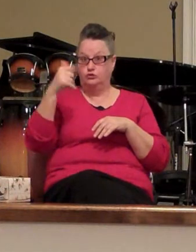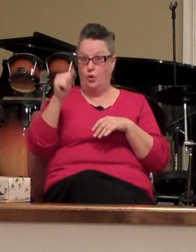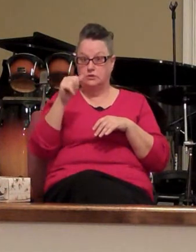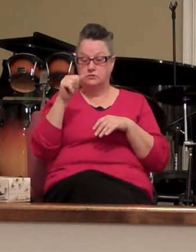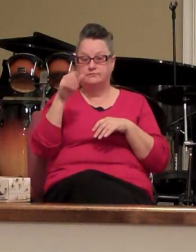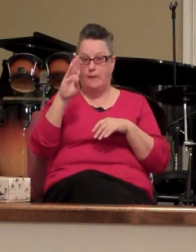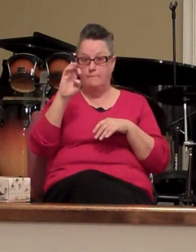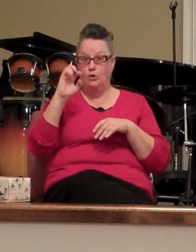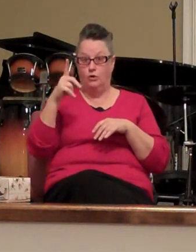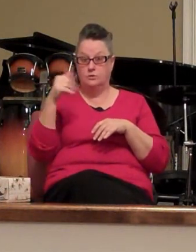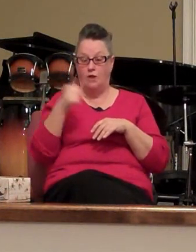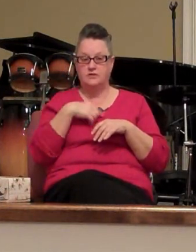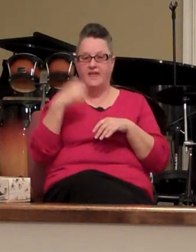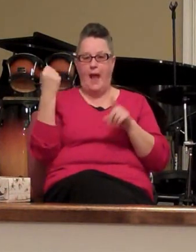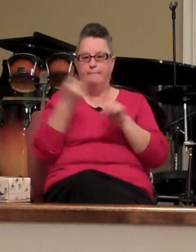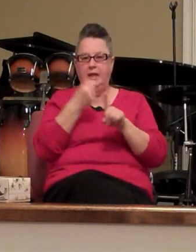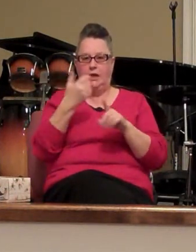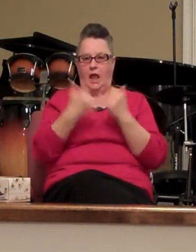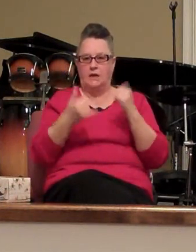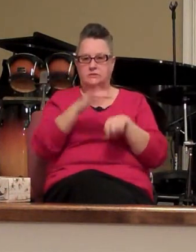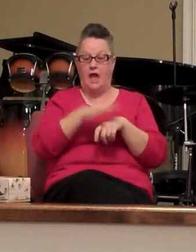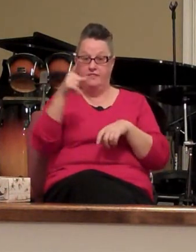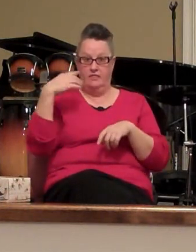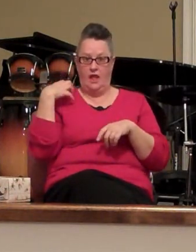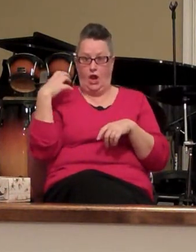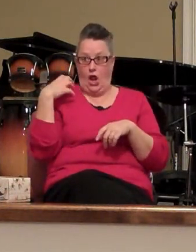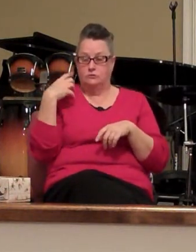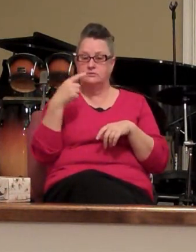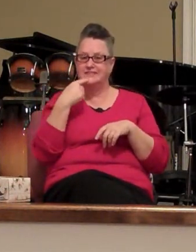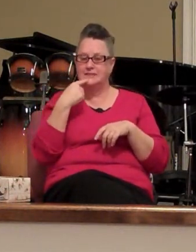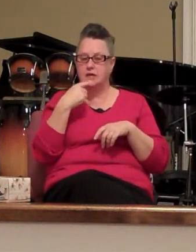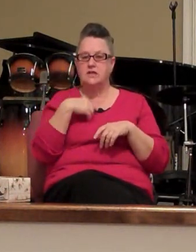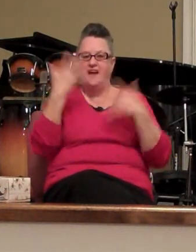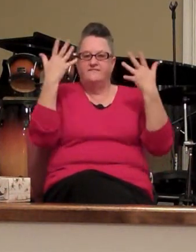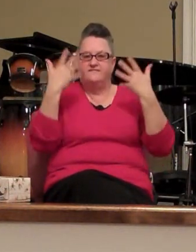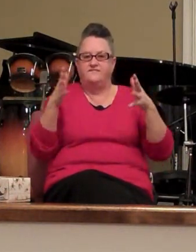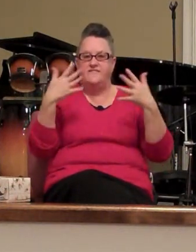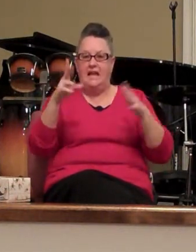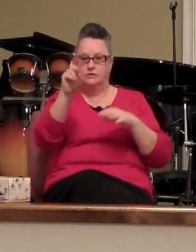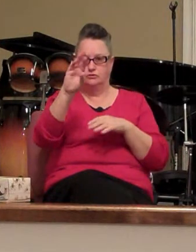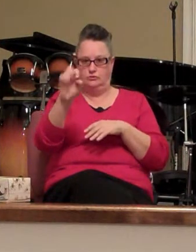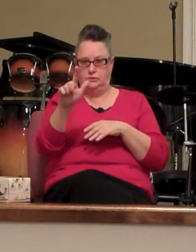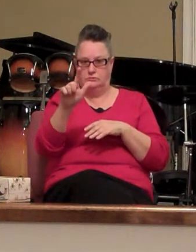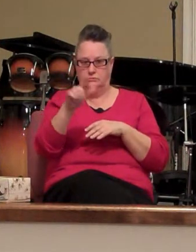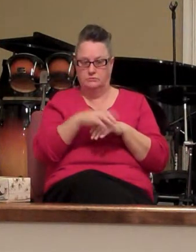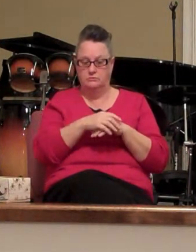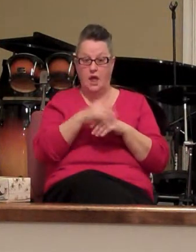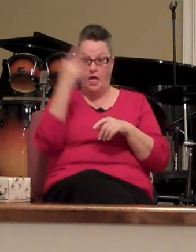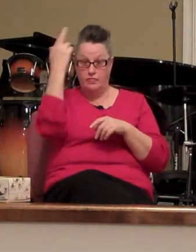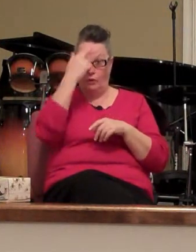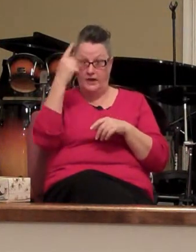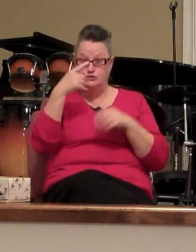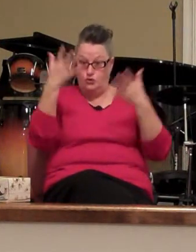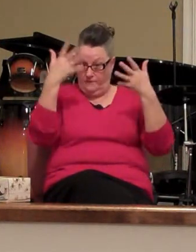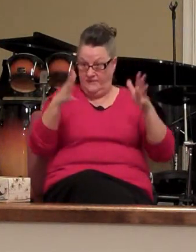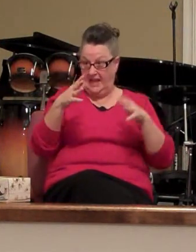beat last night the coach he says finish the drill and the reason you finish the drill